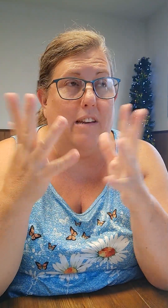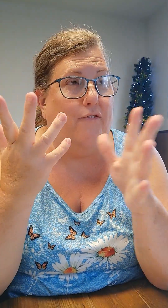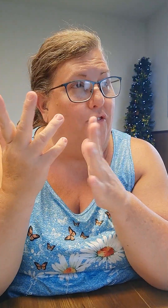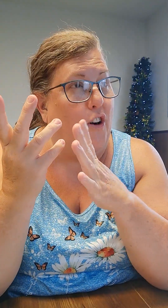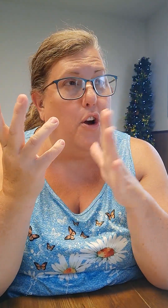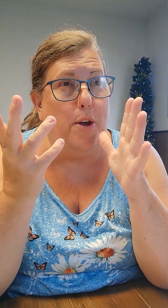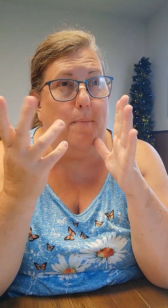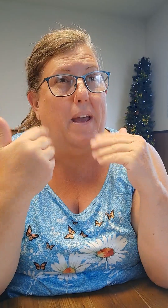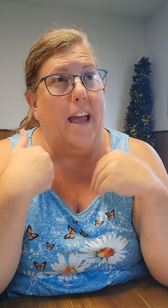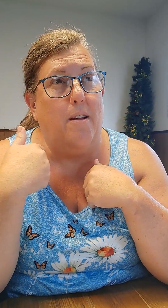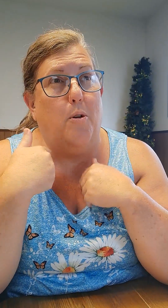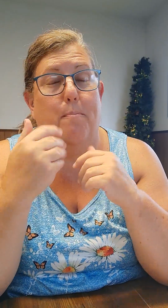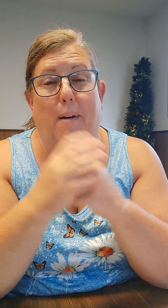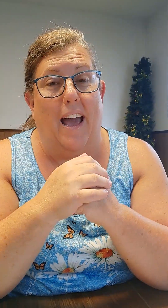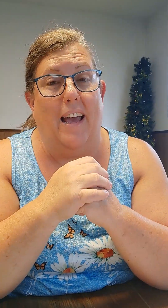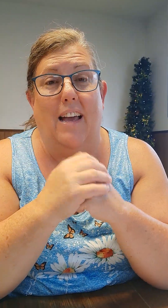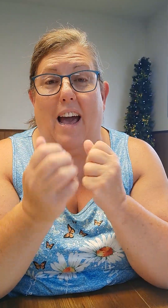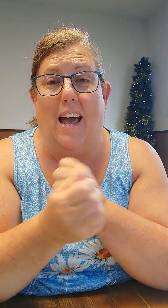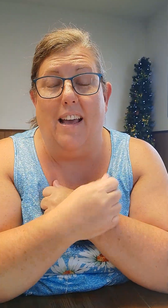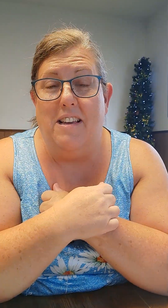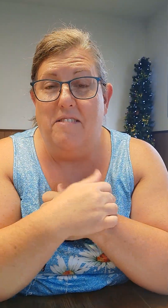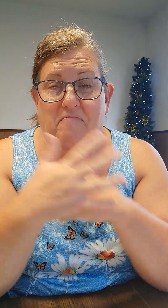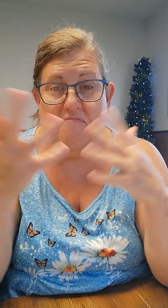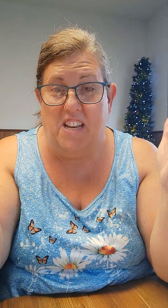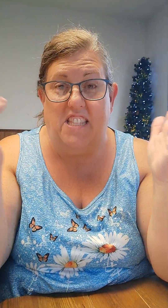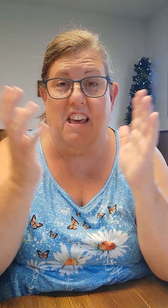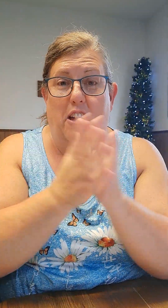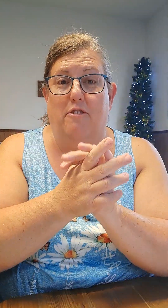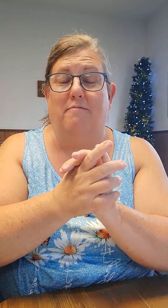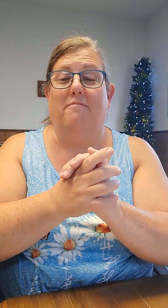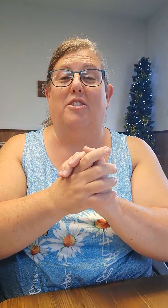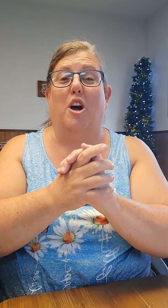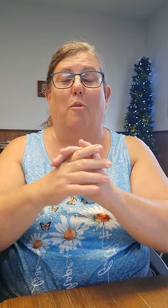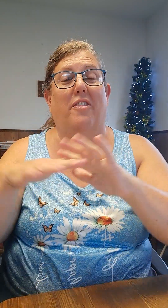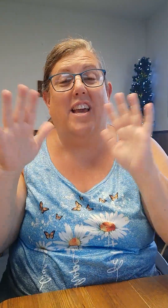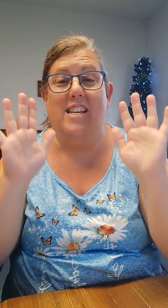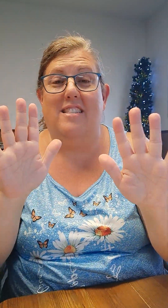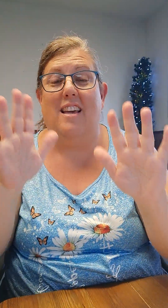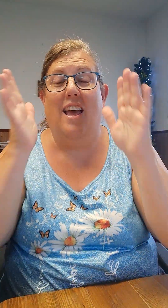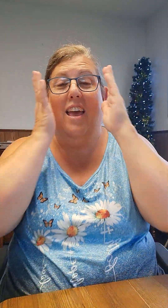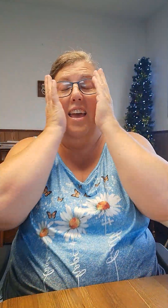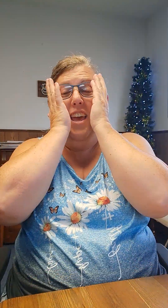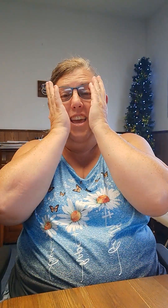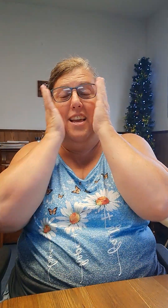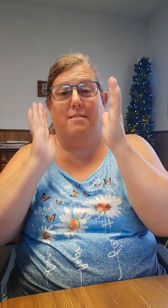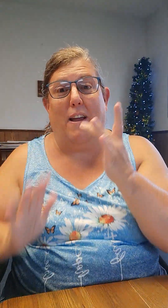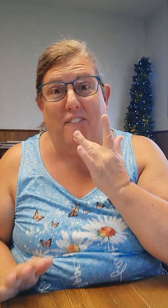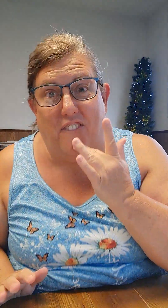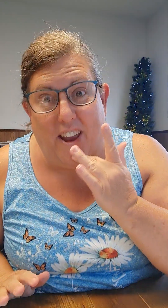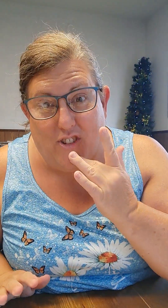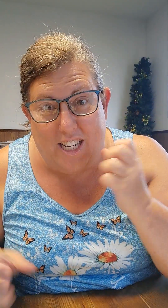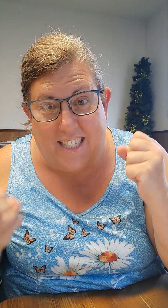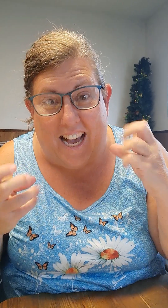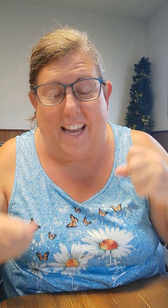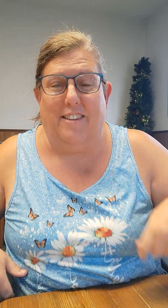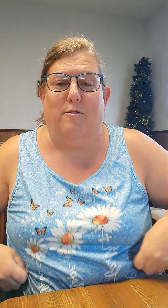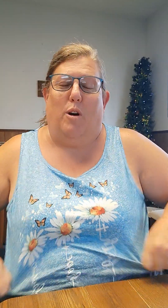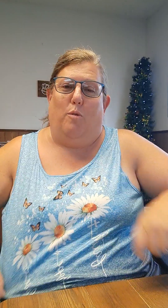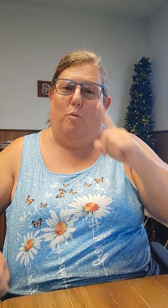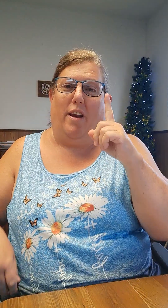a farm animal, but it's there. So this is my favorite sign. Well, one